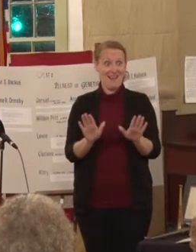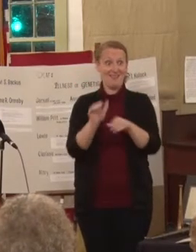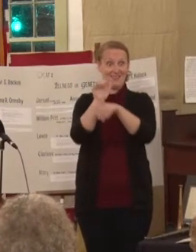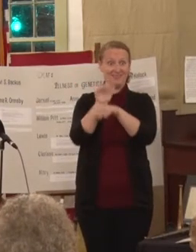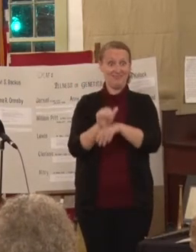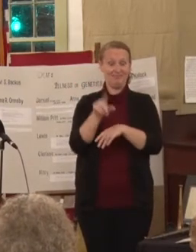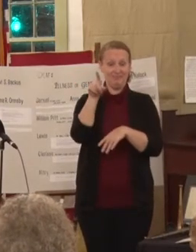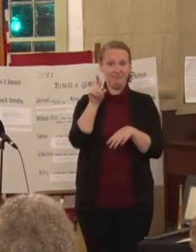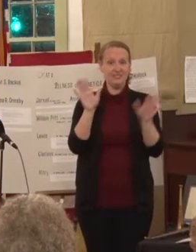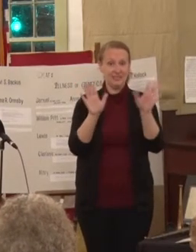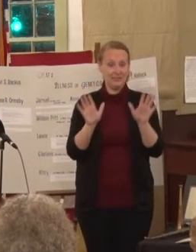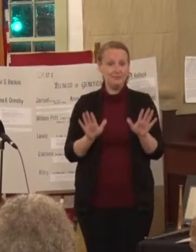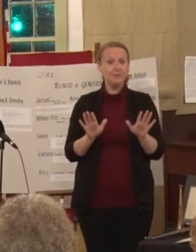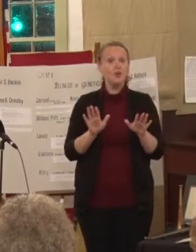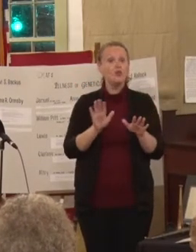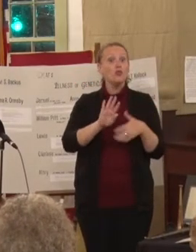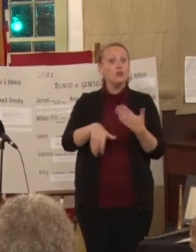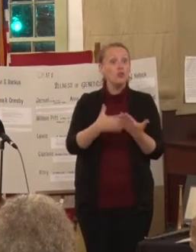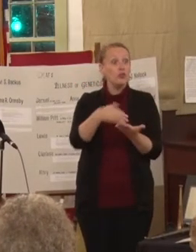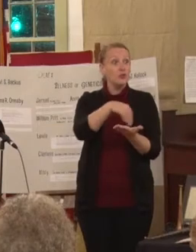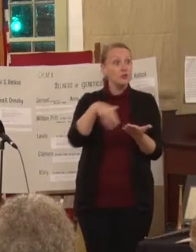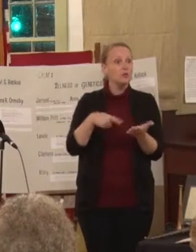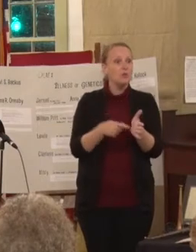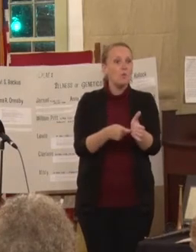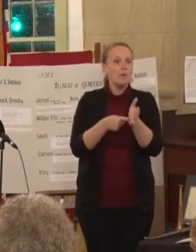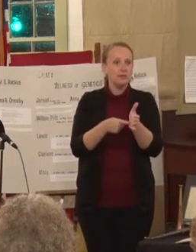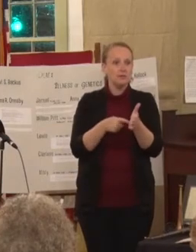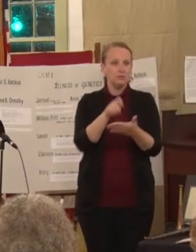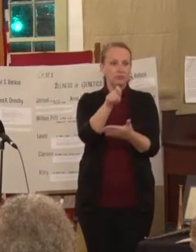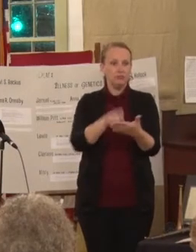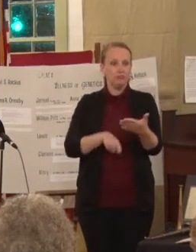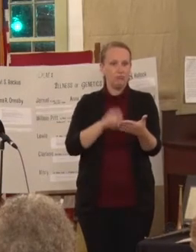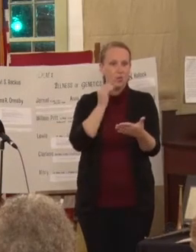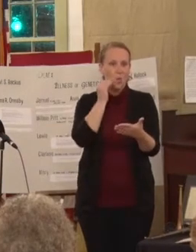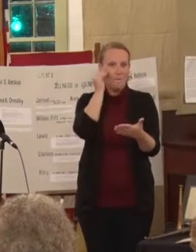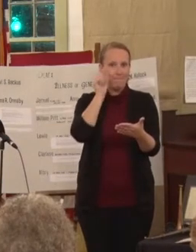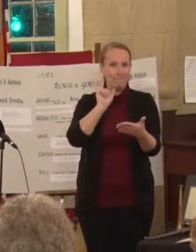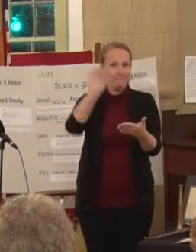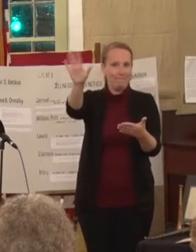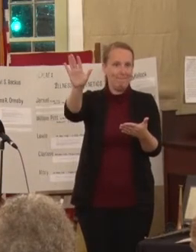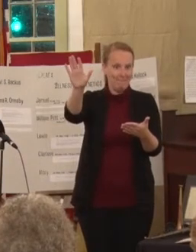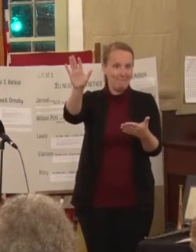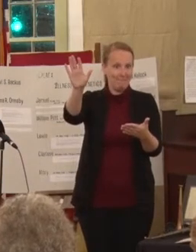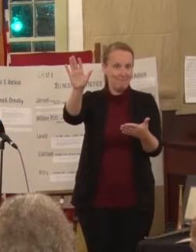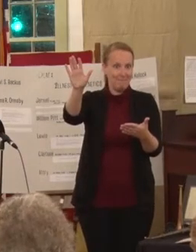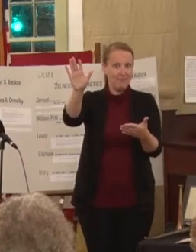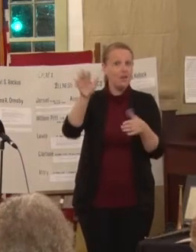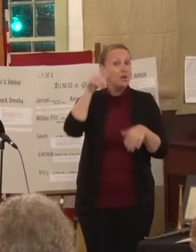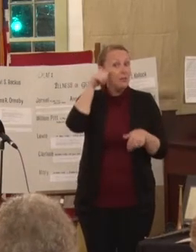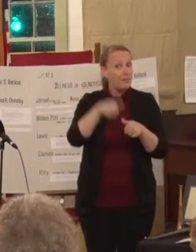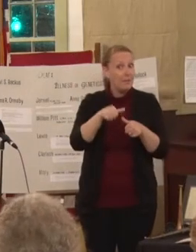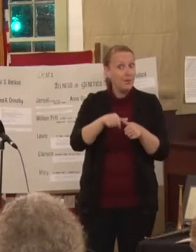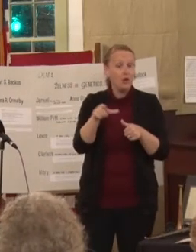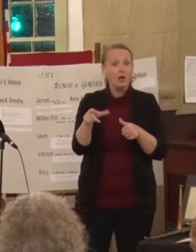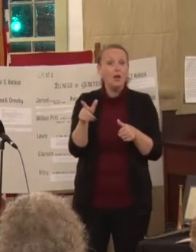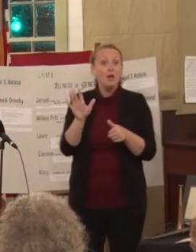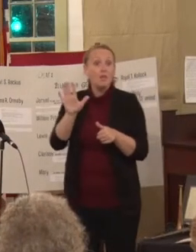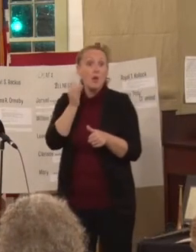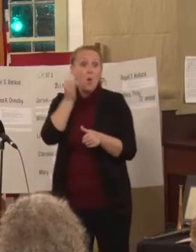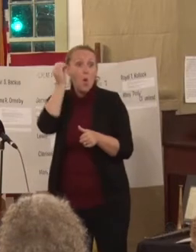to write home. Remember, the students would pack their bags and come here for a four-year program. Most would be here